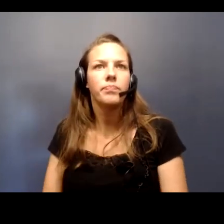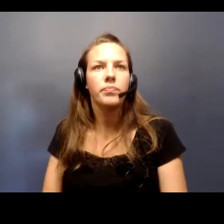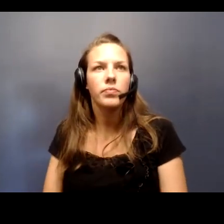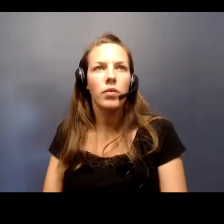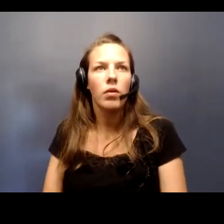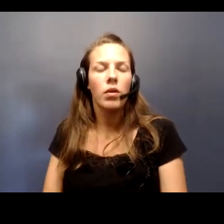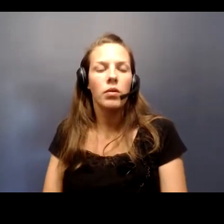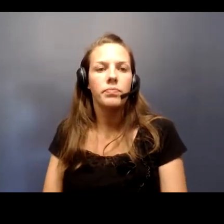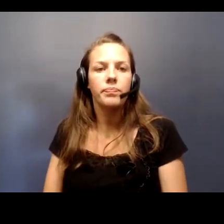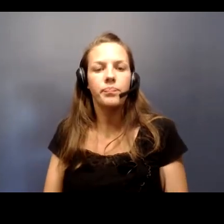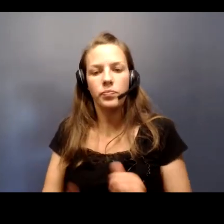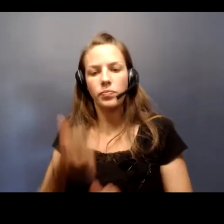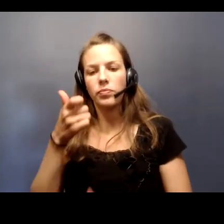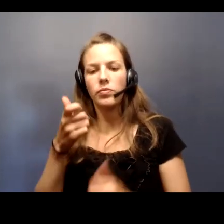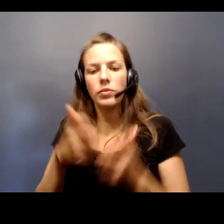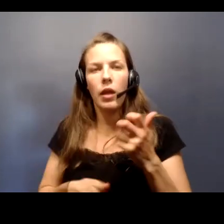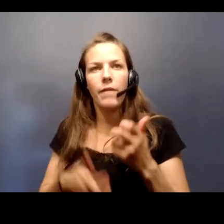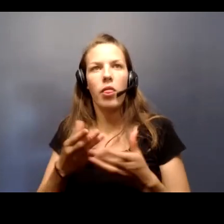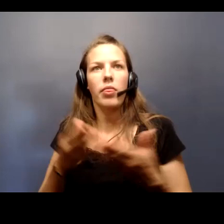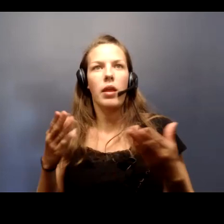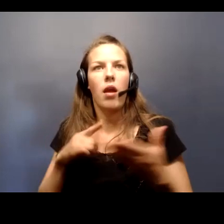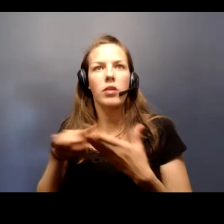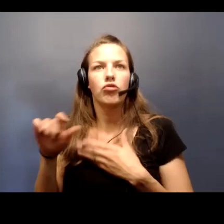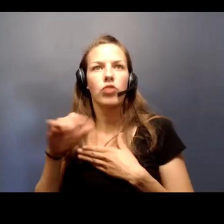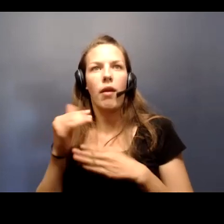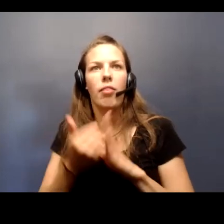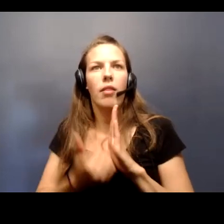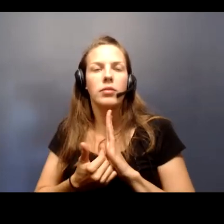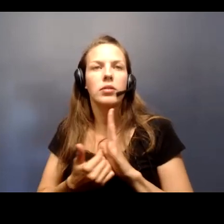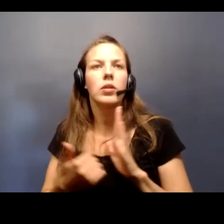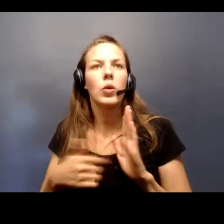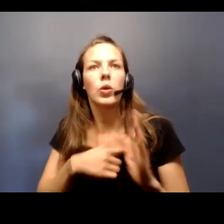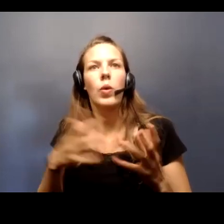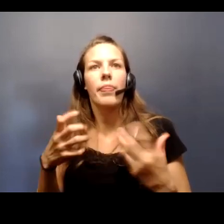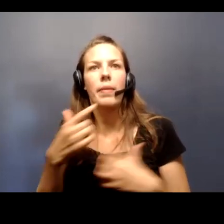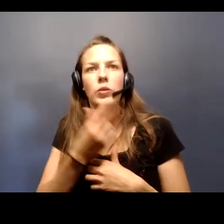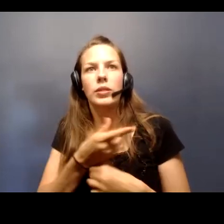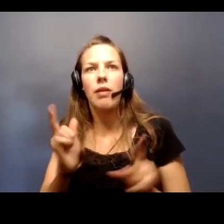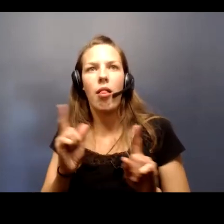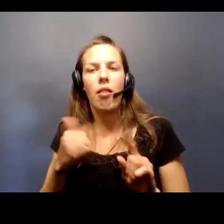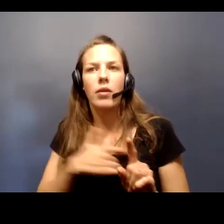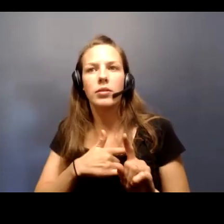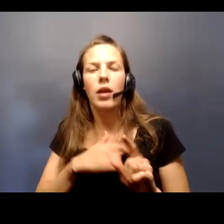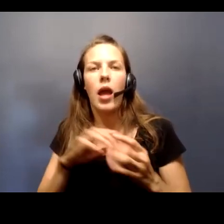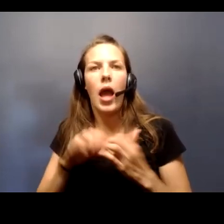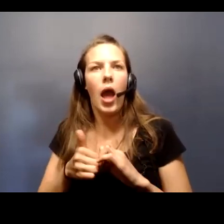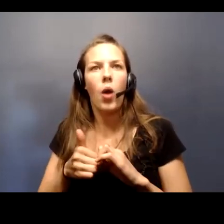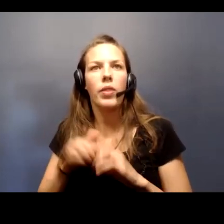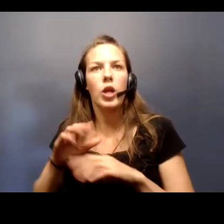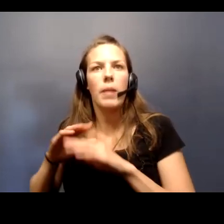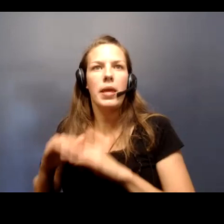The most difficult thing on our checklist is we want them to tell us how they're going to be accountable